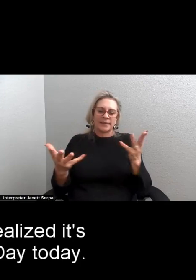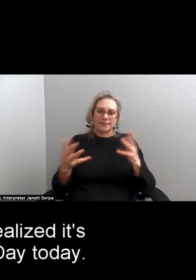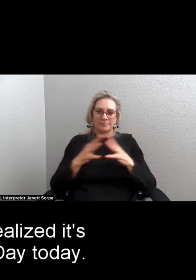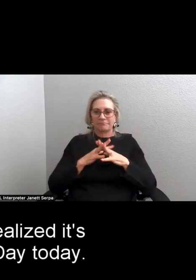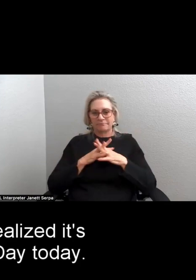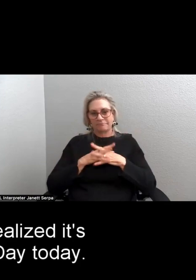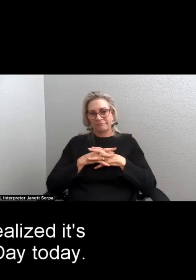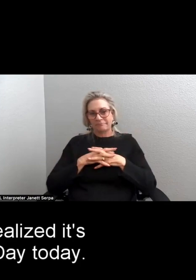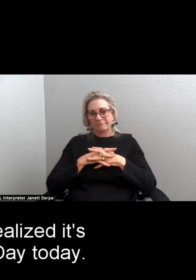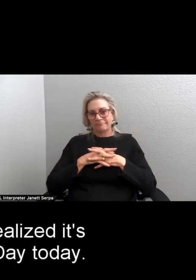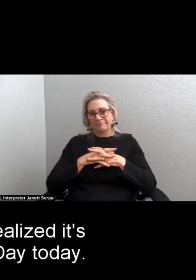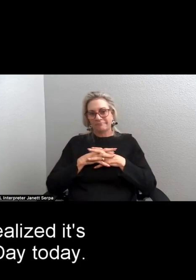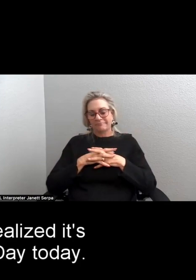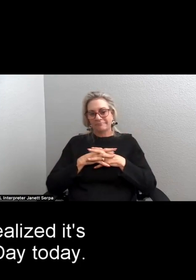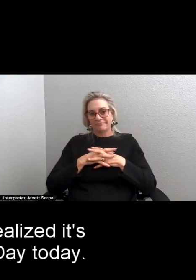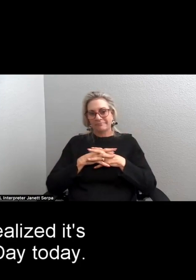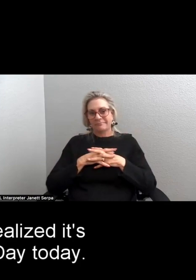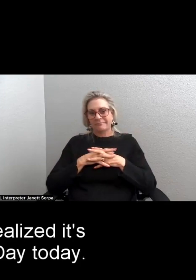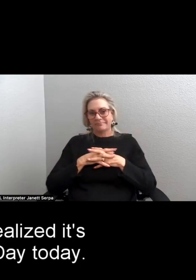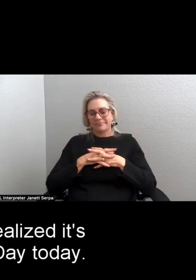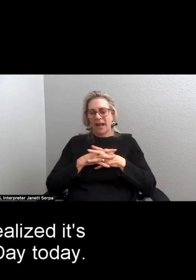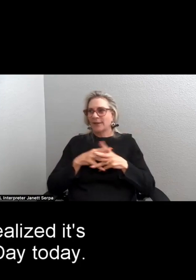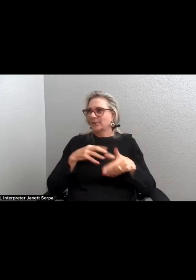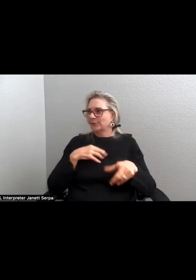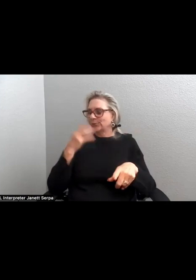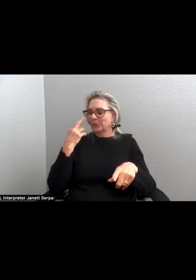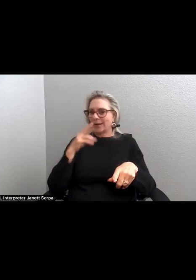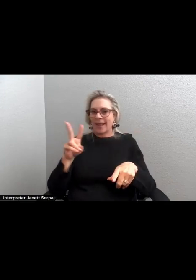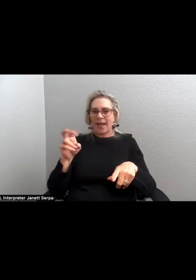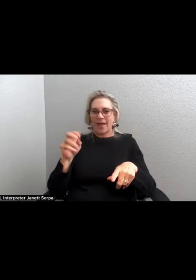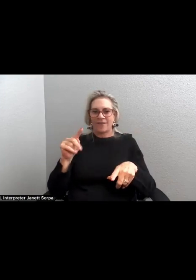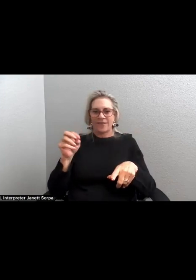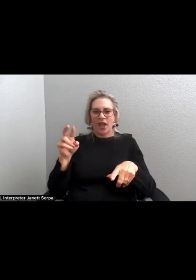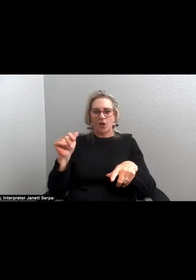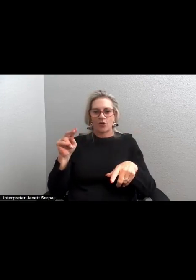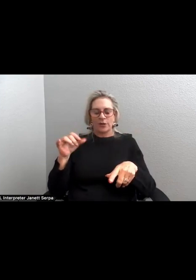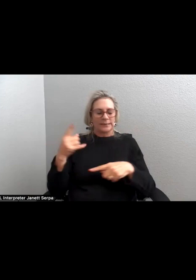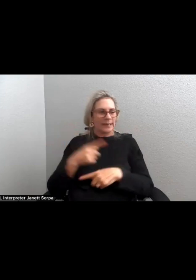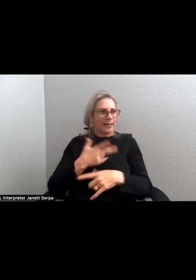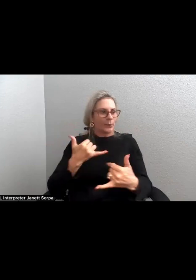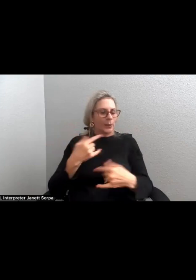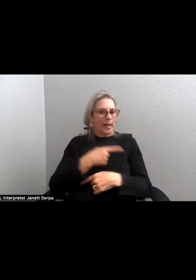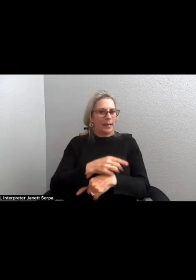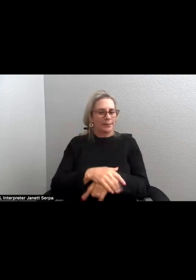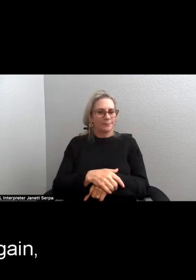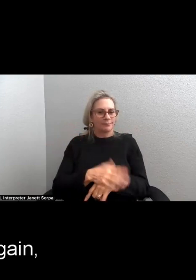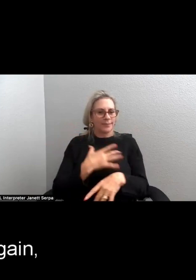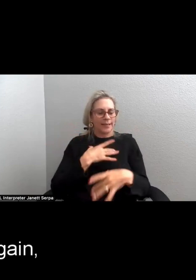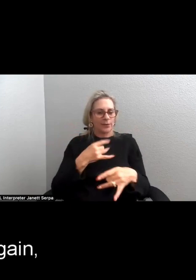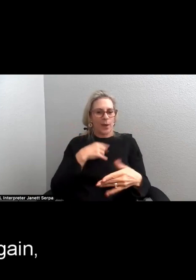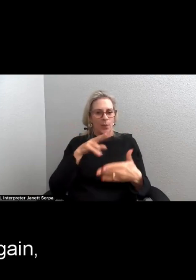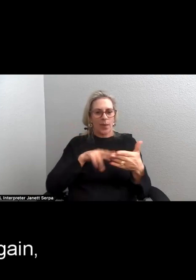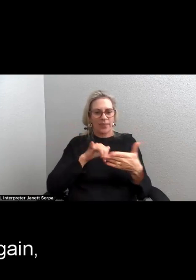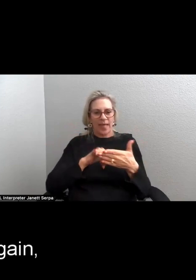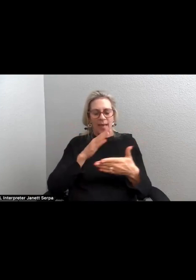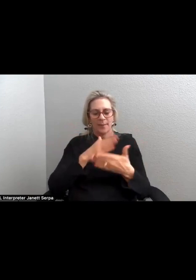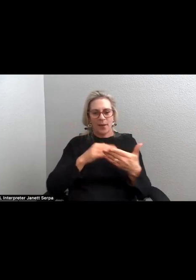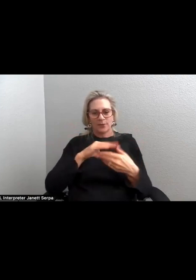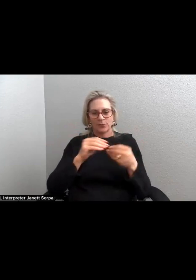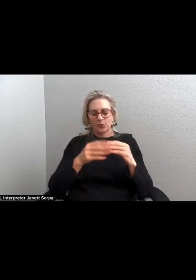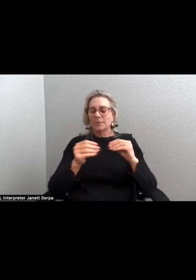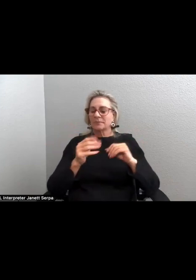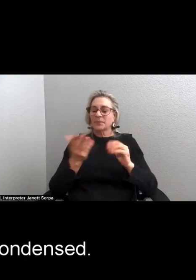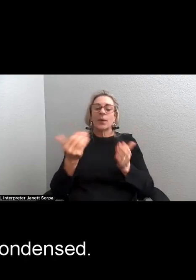And I just realized it's Veterans Day today. Oh, yeah. Yeah. So, again,